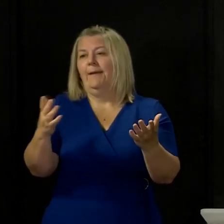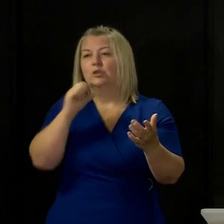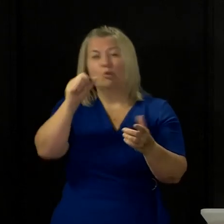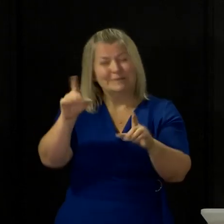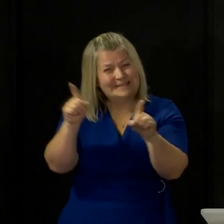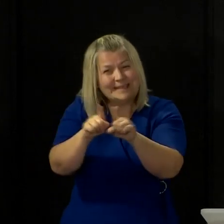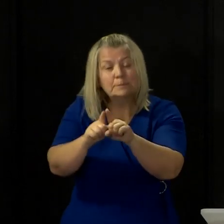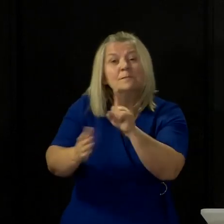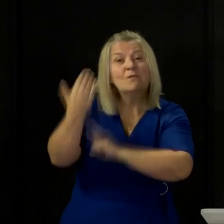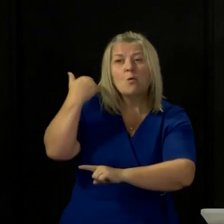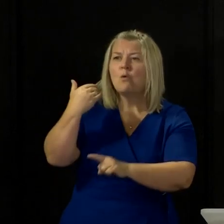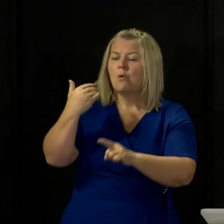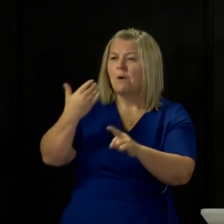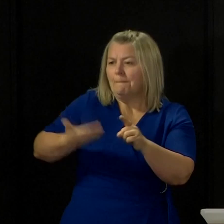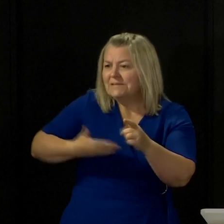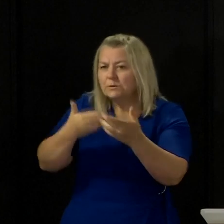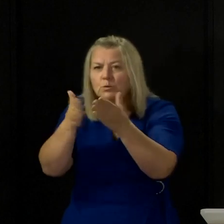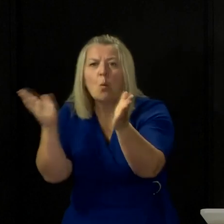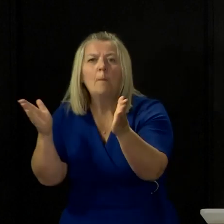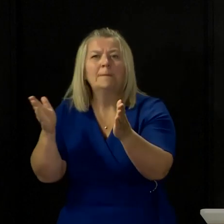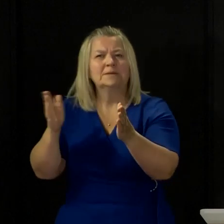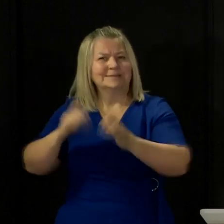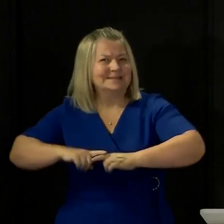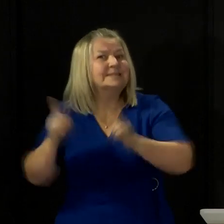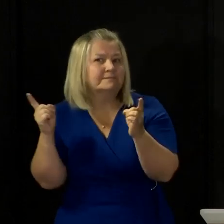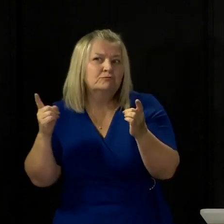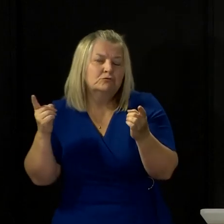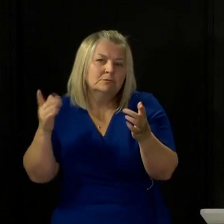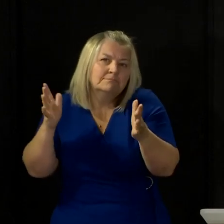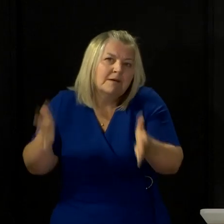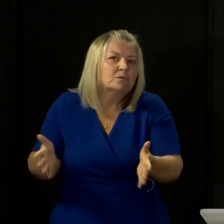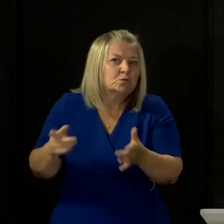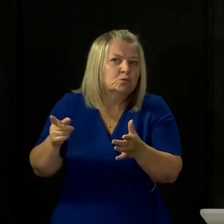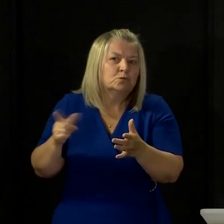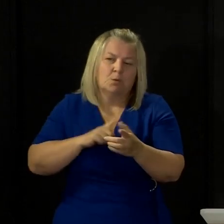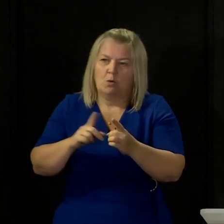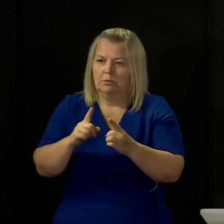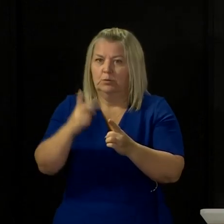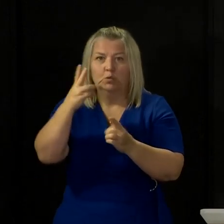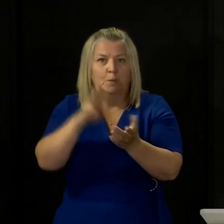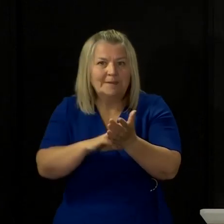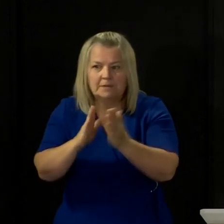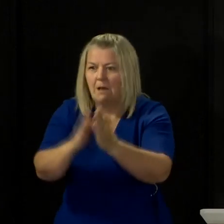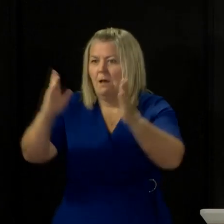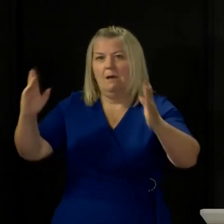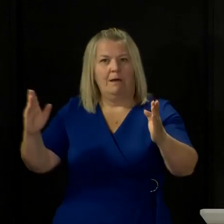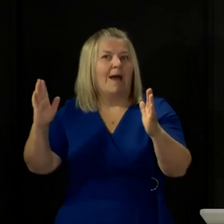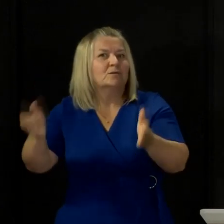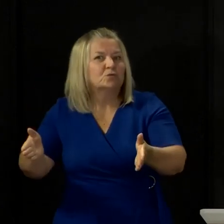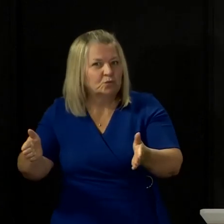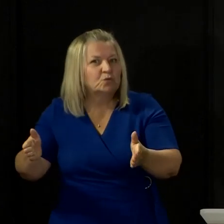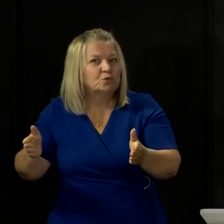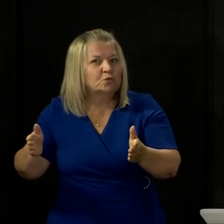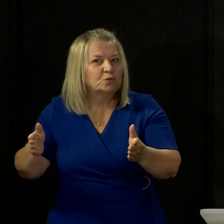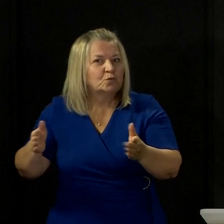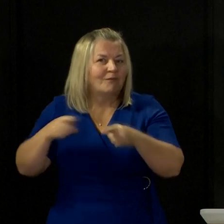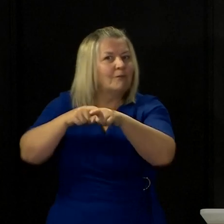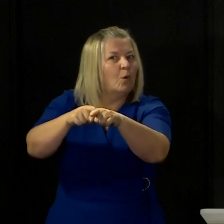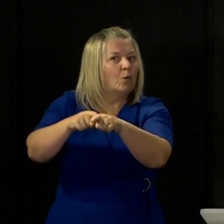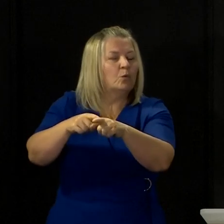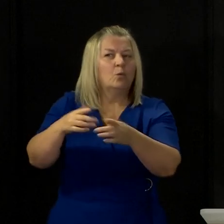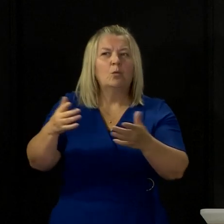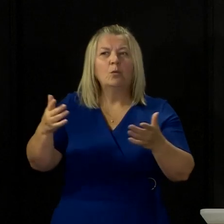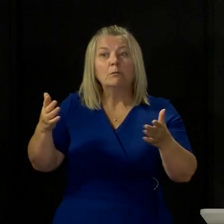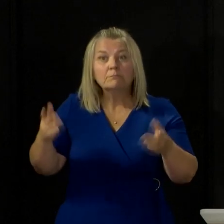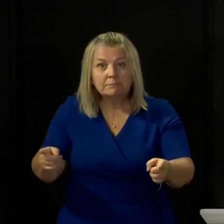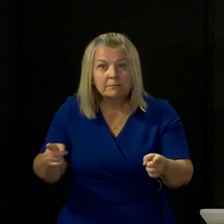identical to the one they had before the virus hit us, because physical distancing, for example, will continue to be necessary, but